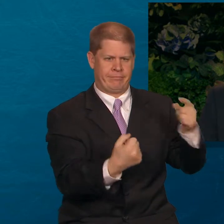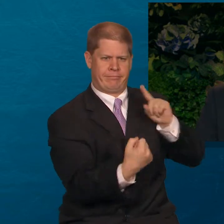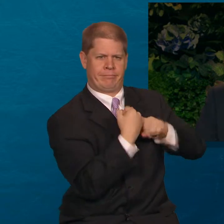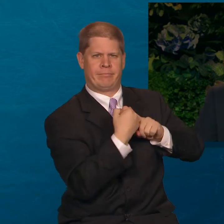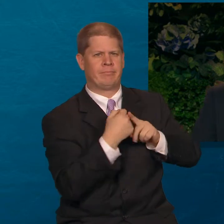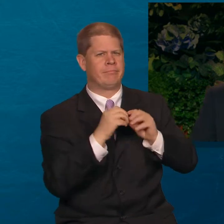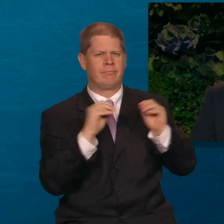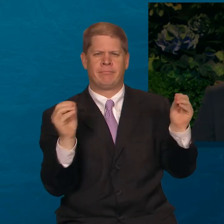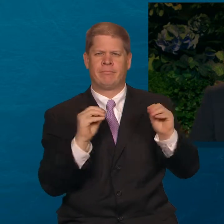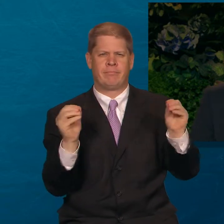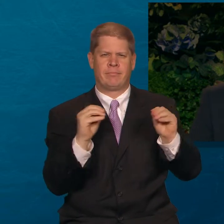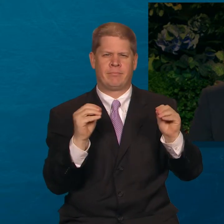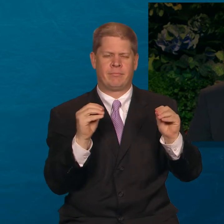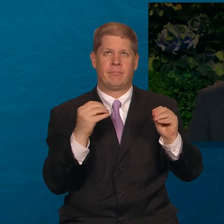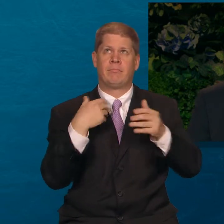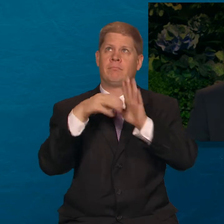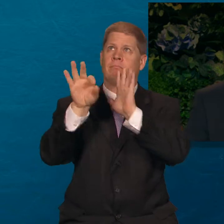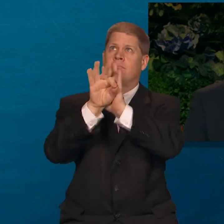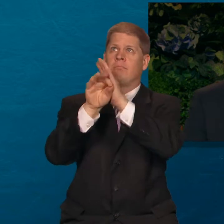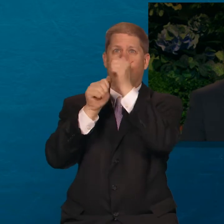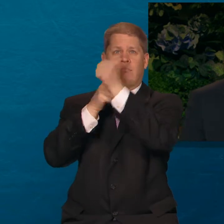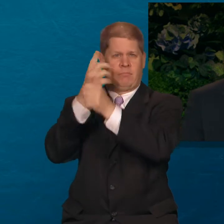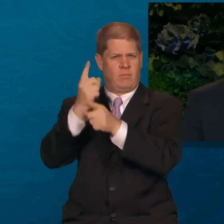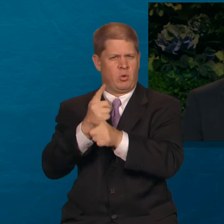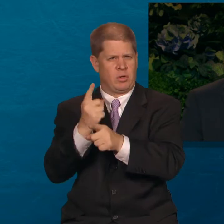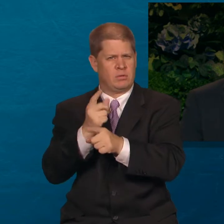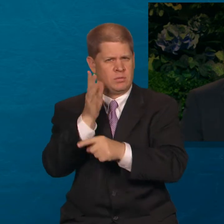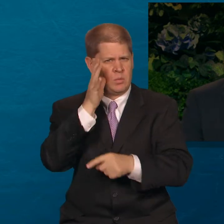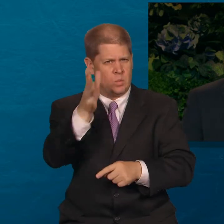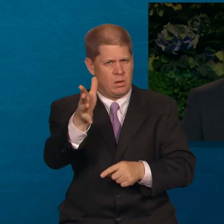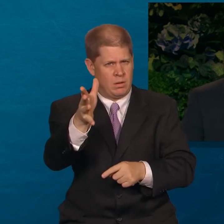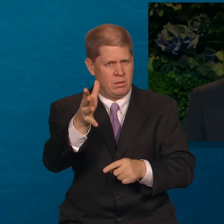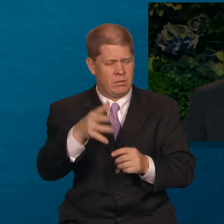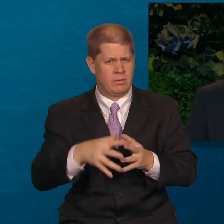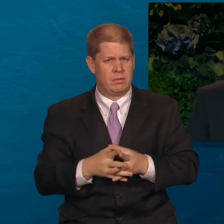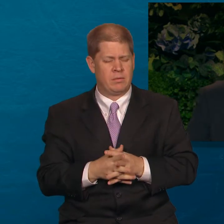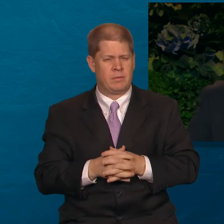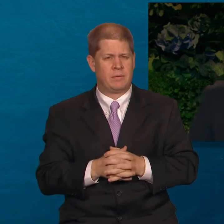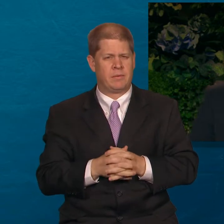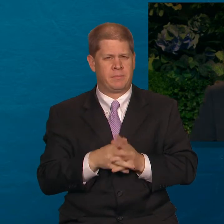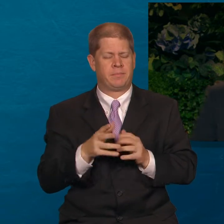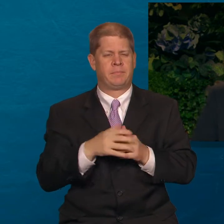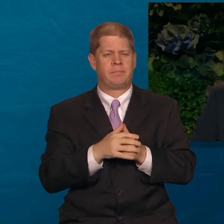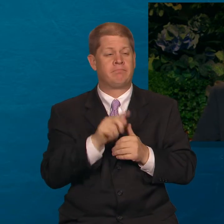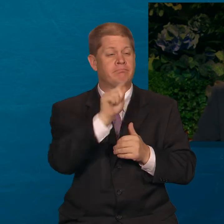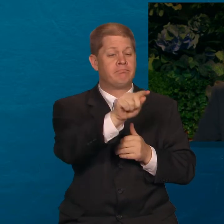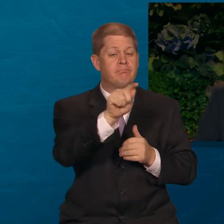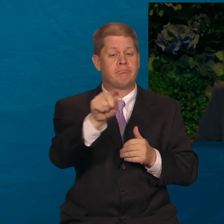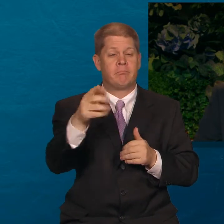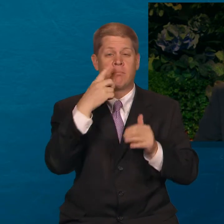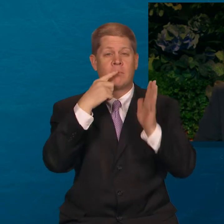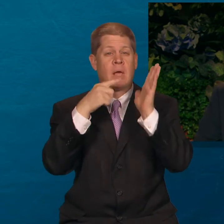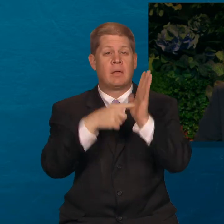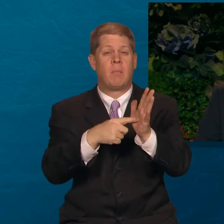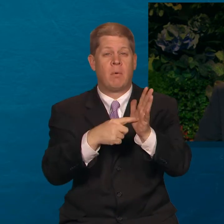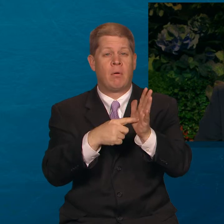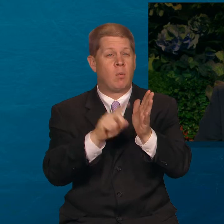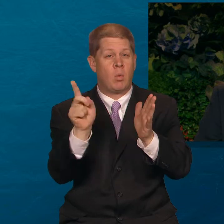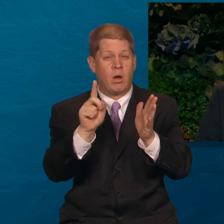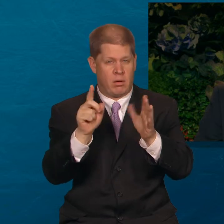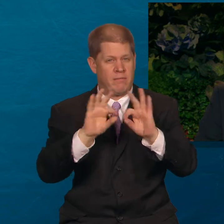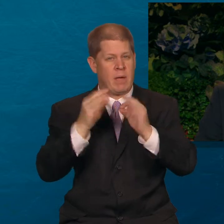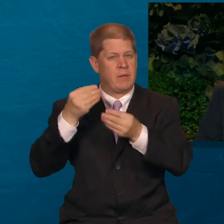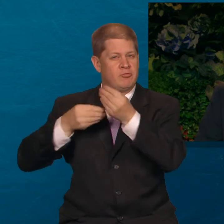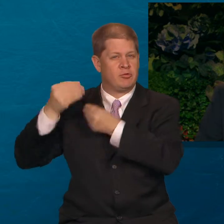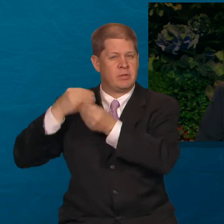negative impact on our ability to endure in righteousness. Great examples of spiritual stamina come from our own family